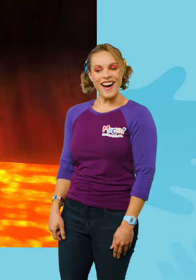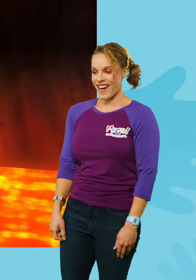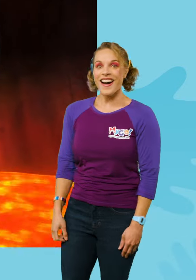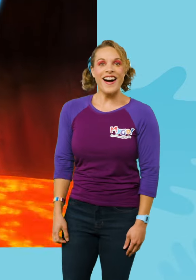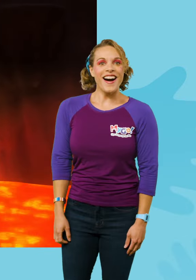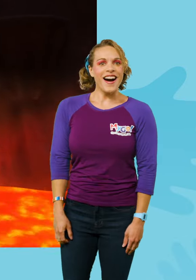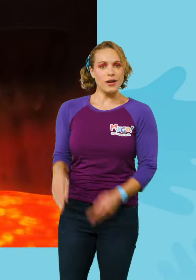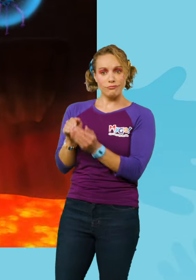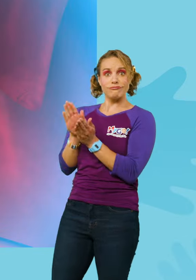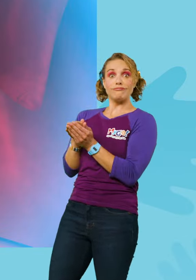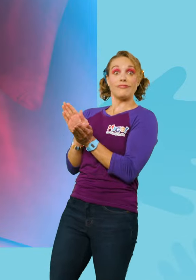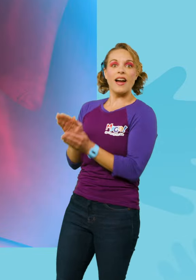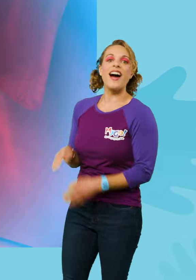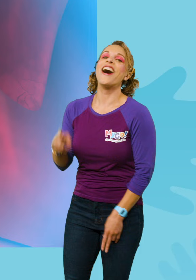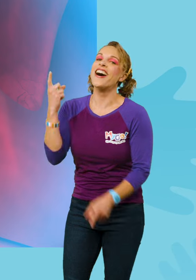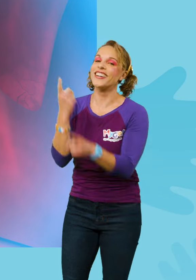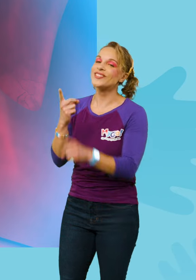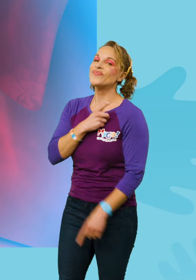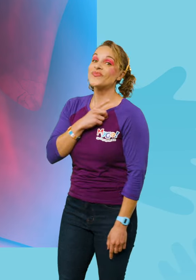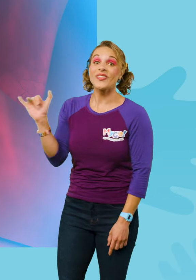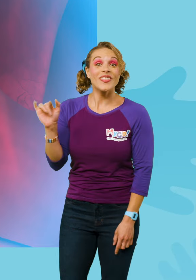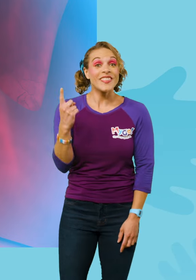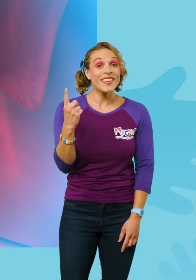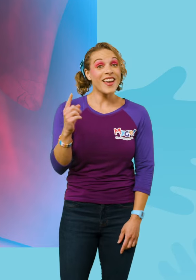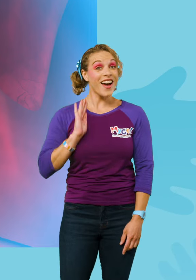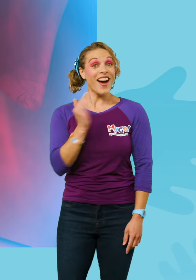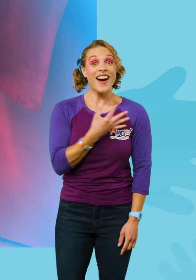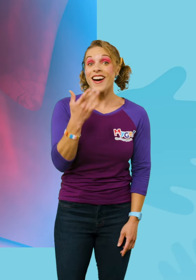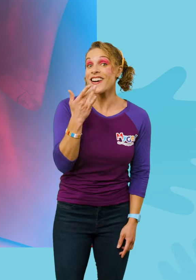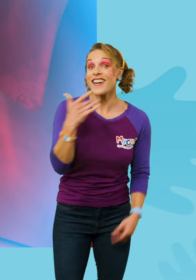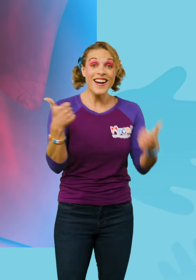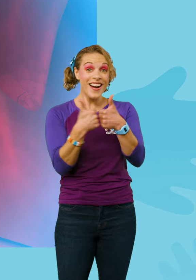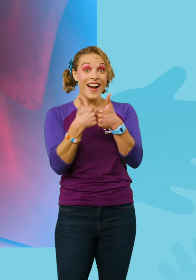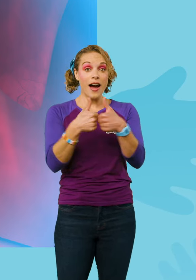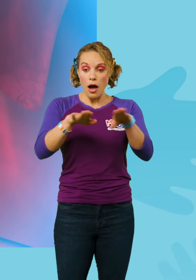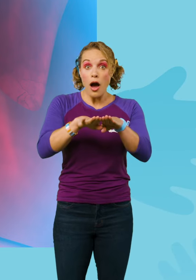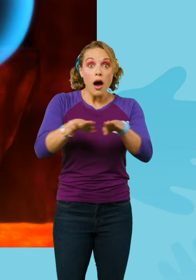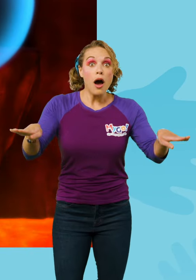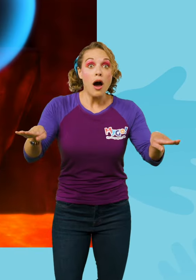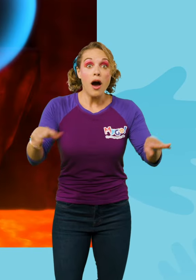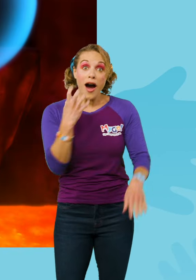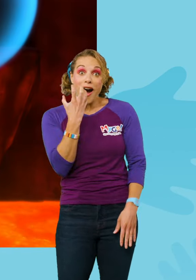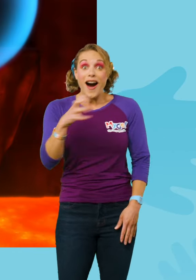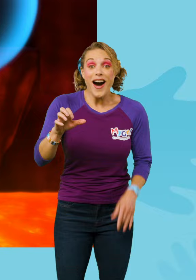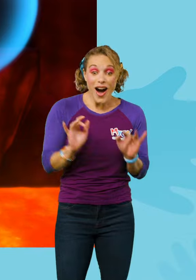Ow! Ow! You're right, Deebo, it is like one of our favorite games. The floor is